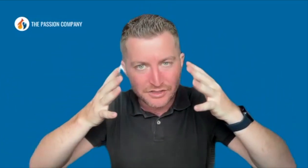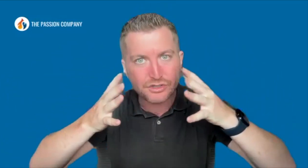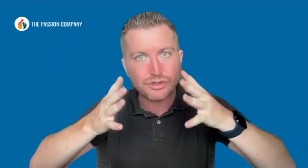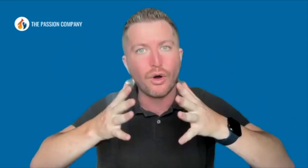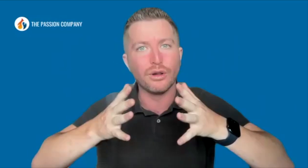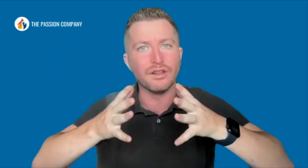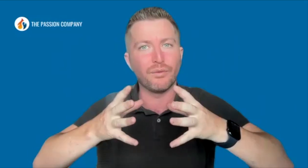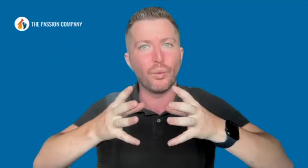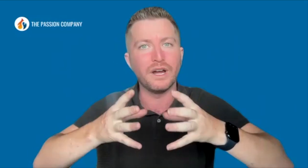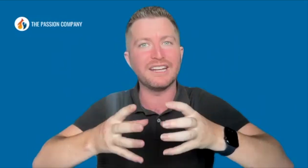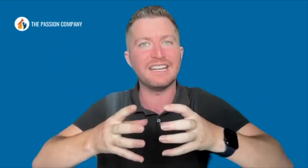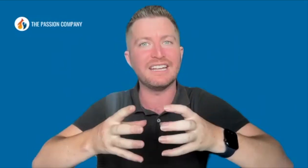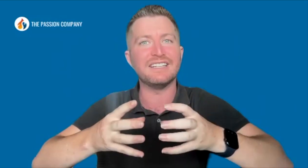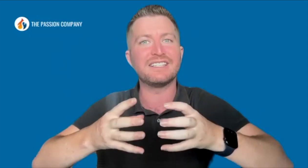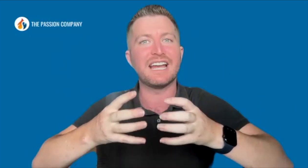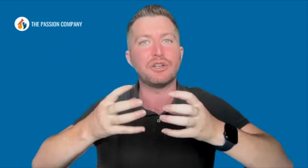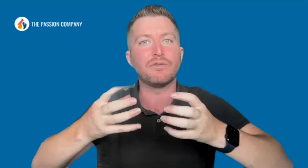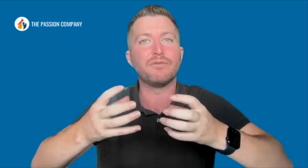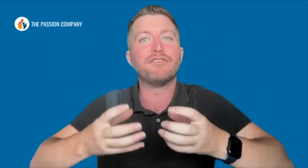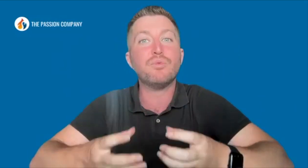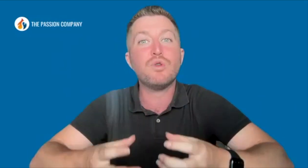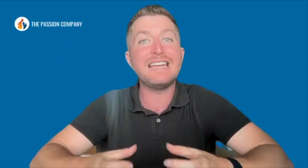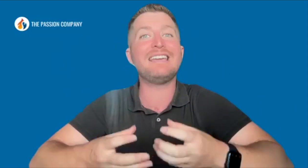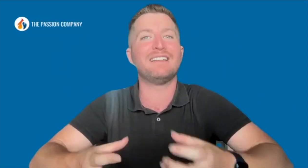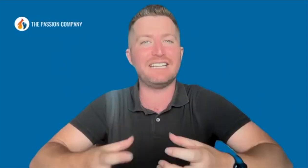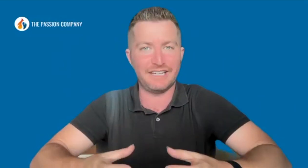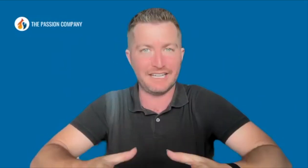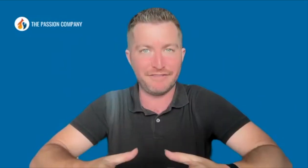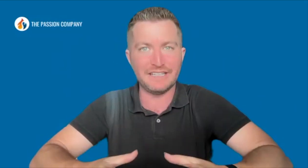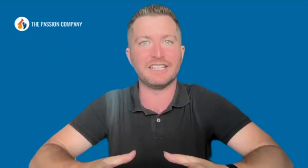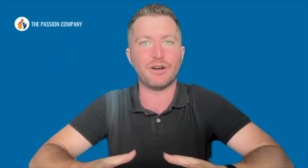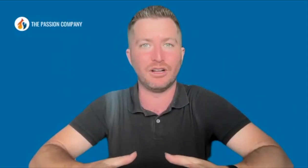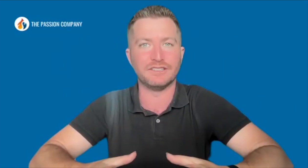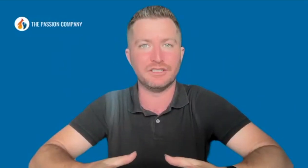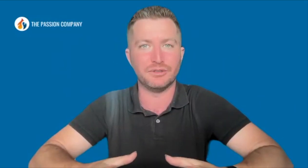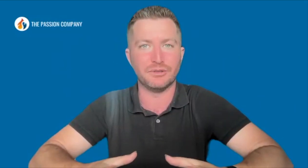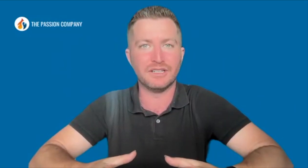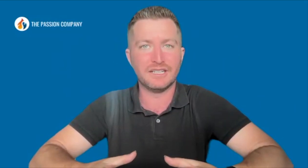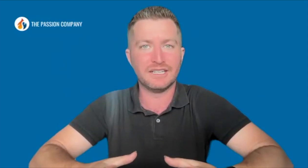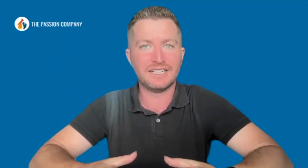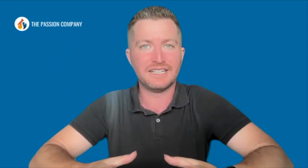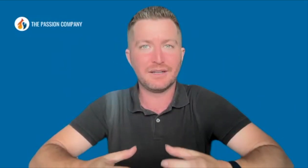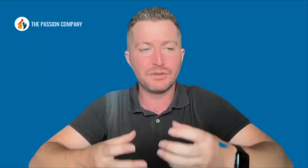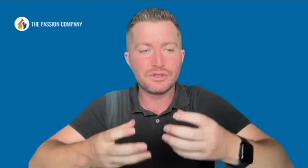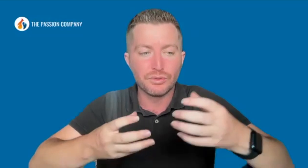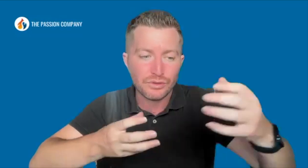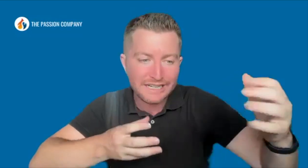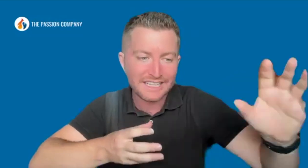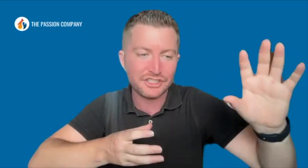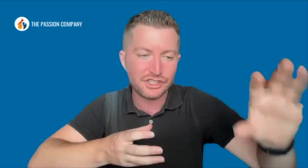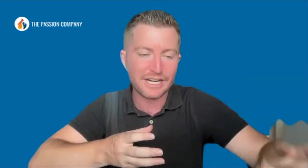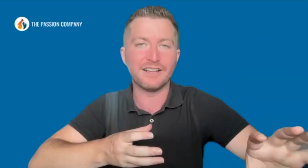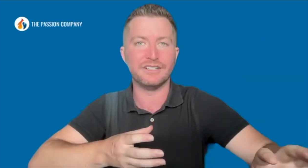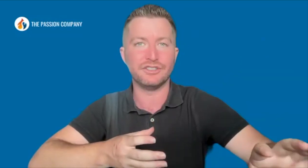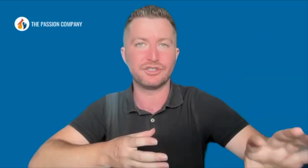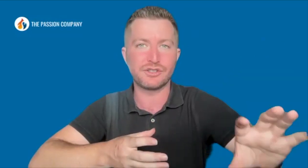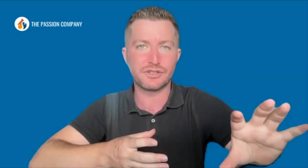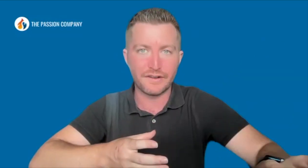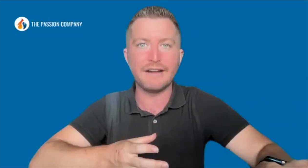soul of what it is that you're really feeling called to do. To really challenge survival